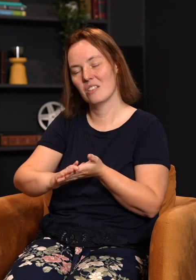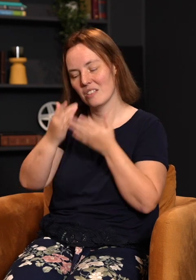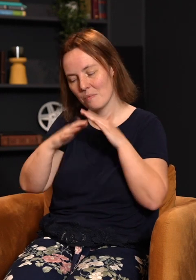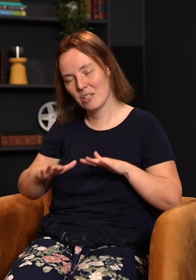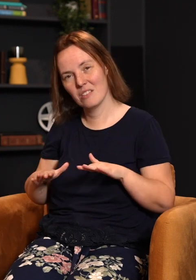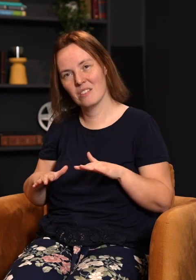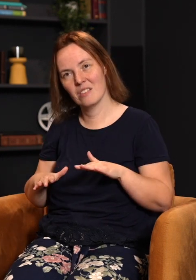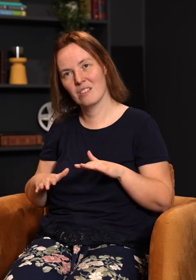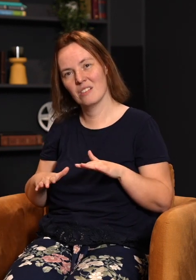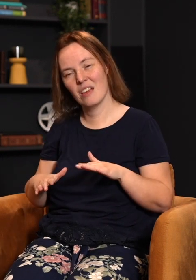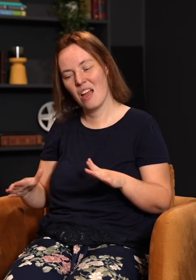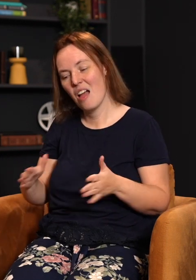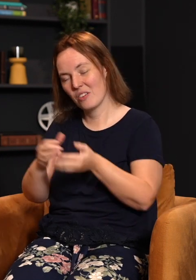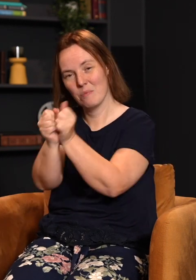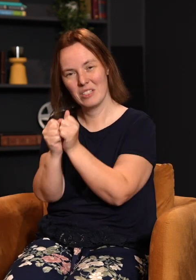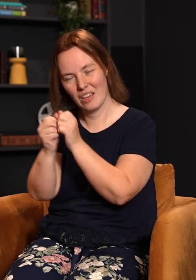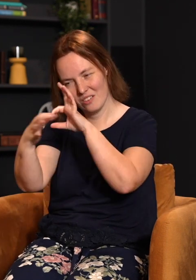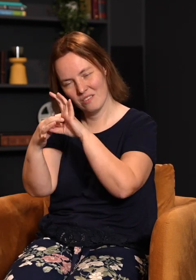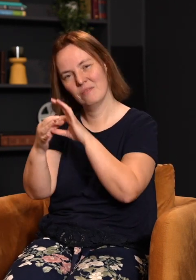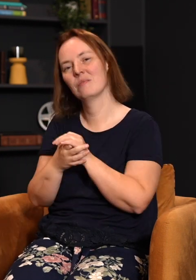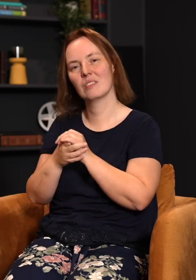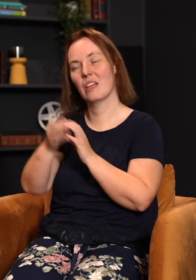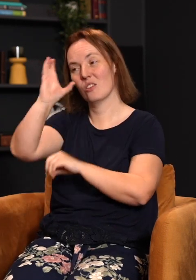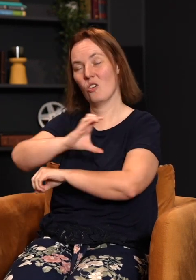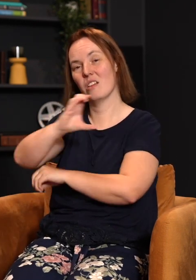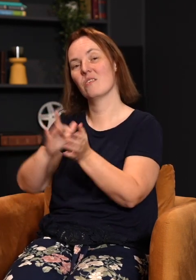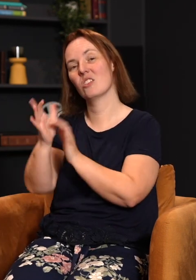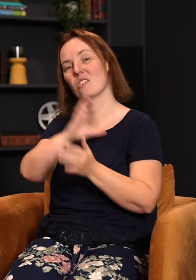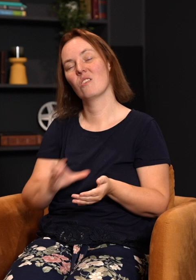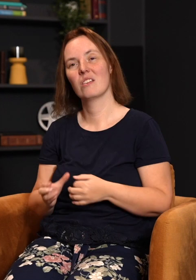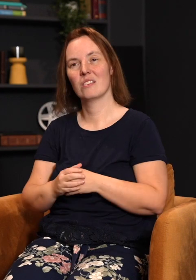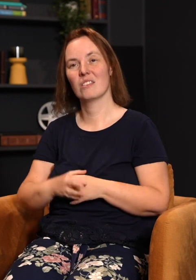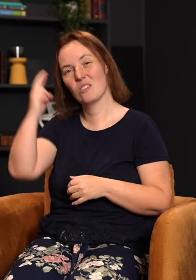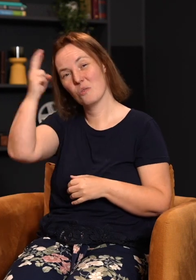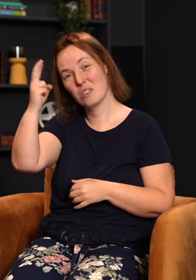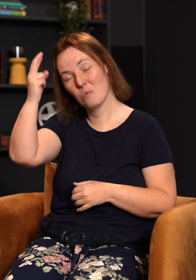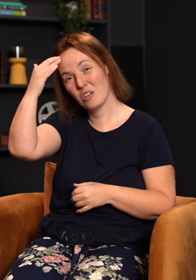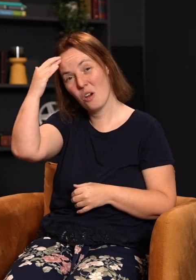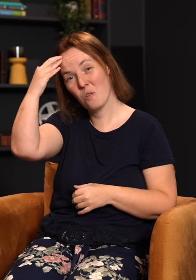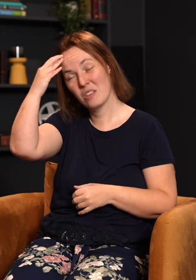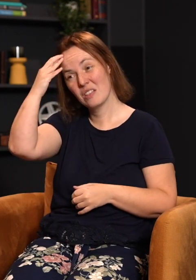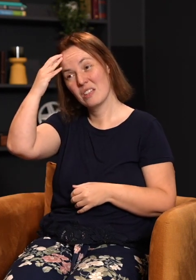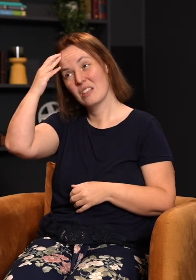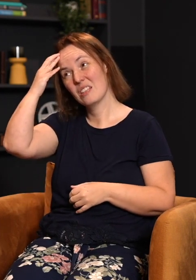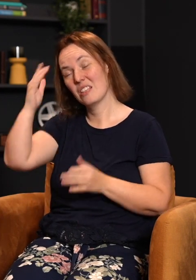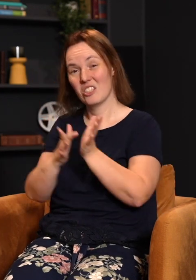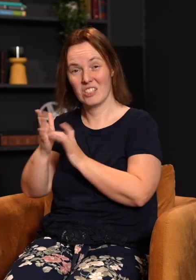Righteousness and peace have kissed at the cross of Jesus Christ. And the reason we know that the sacrifice of Jesus